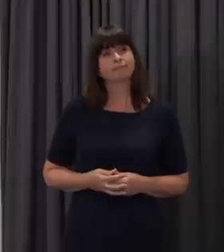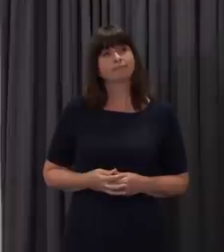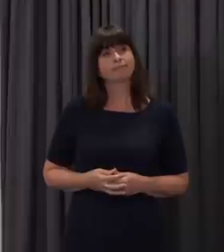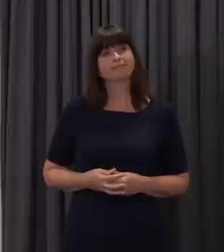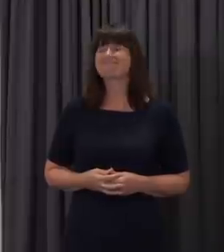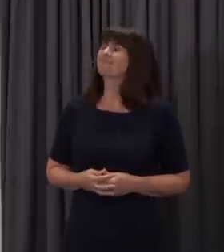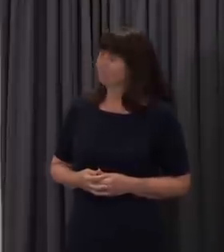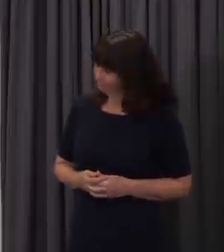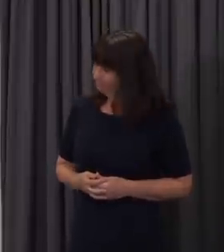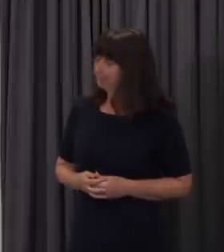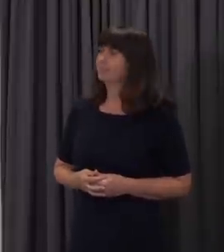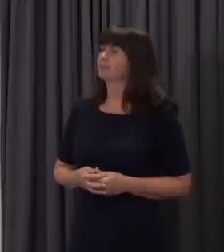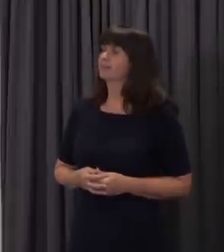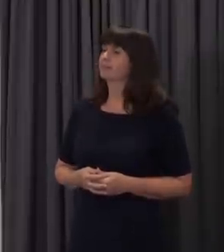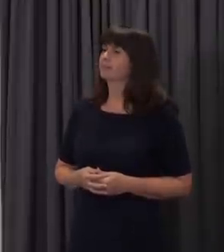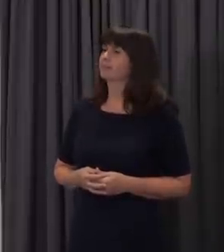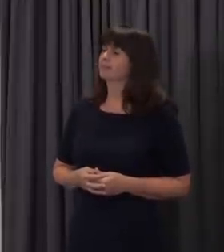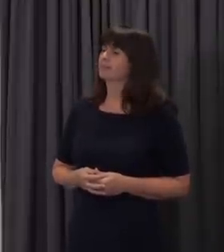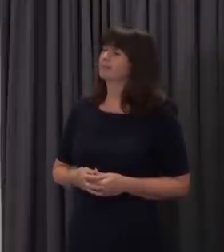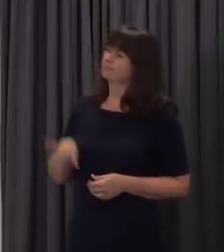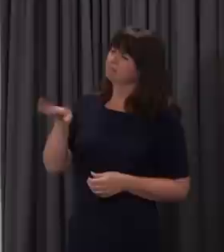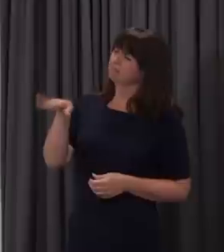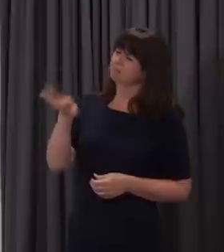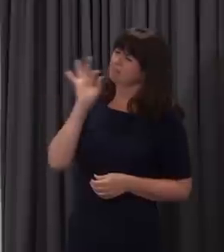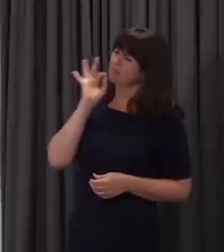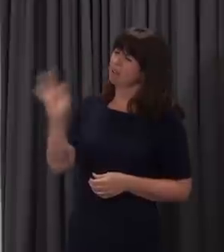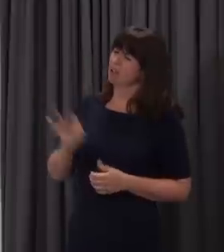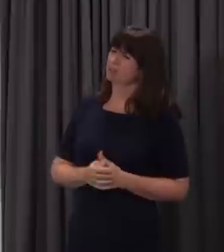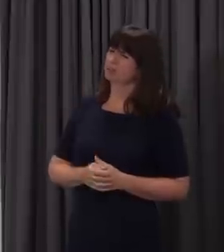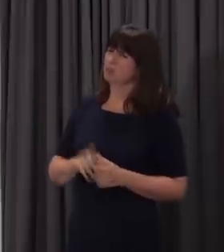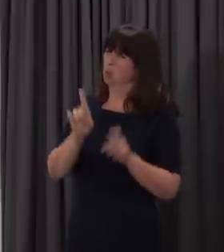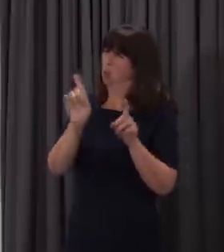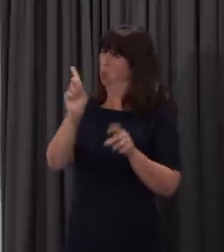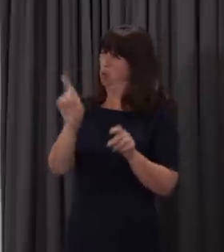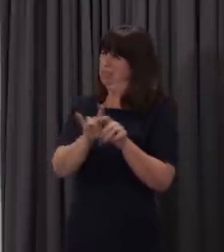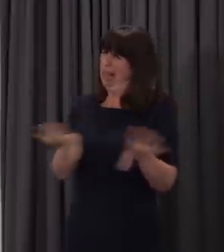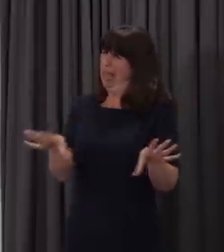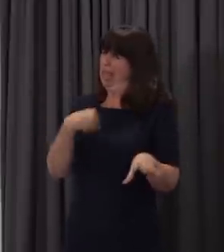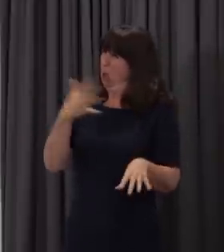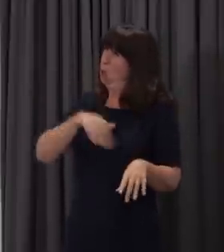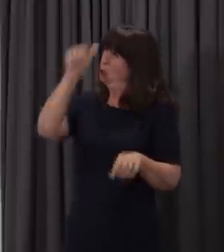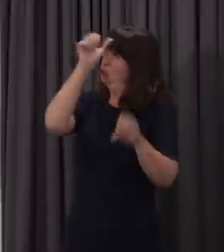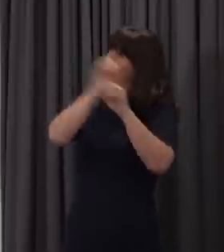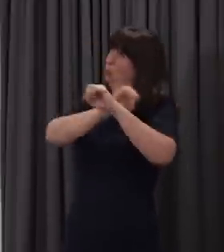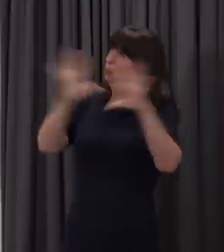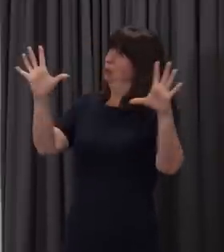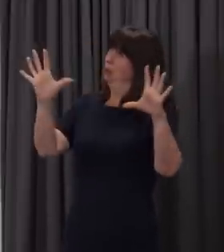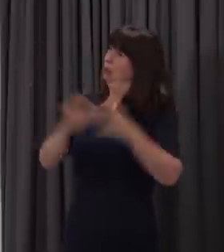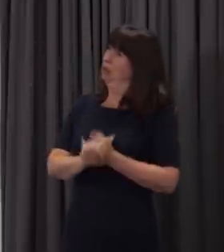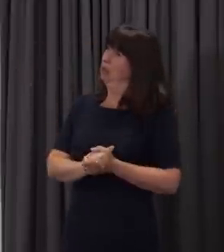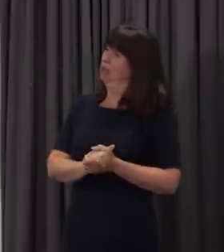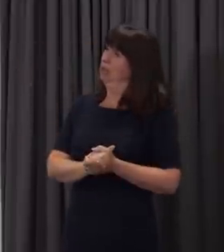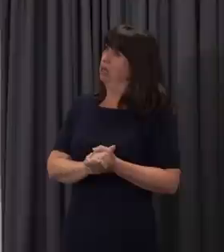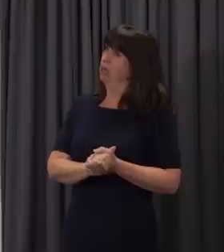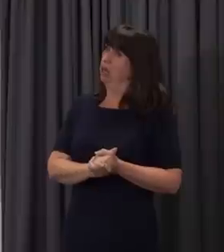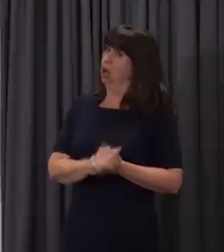Thank you. Could you explain how it will work in practice, please, to have everyone back at school but